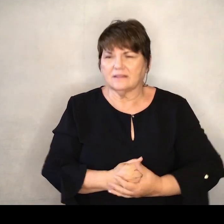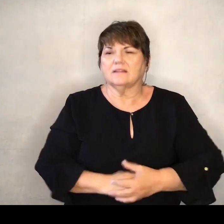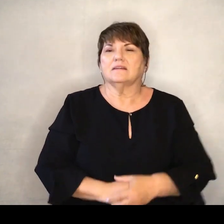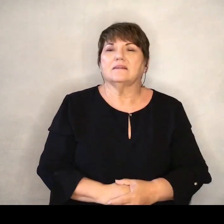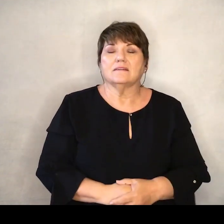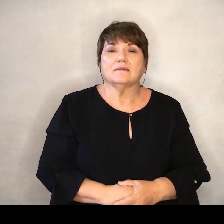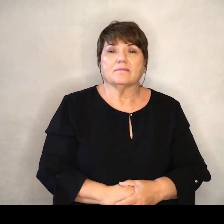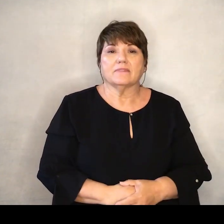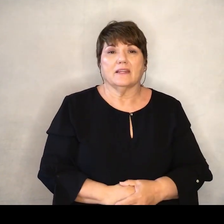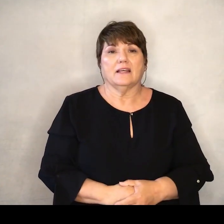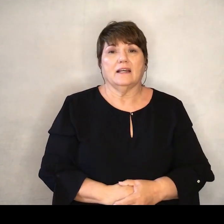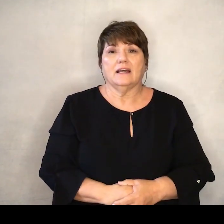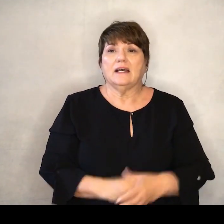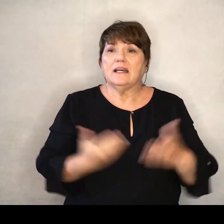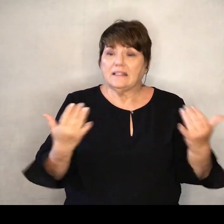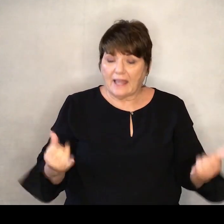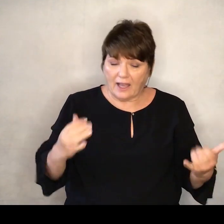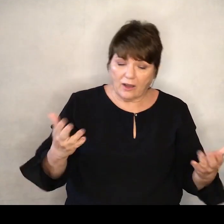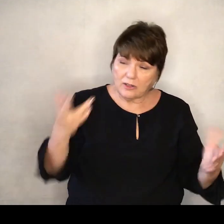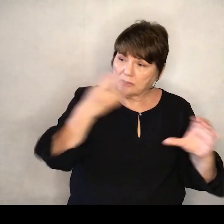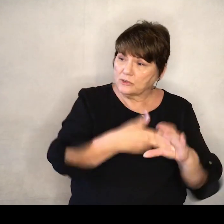All right I invite you to stand